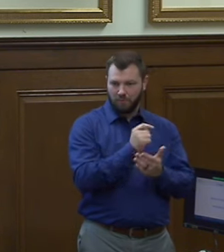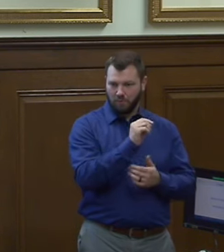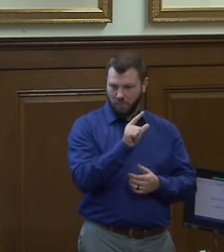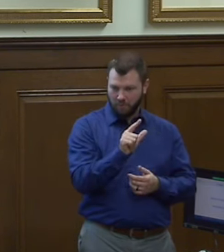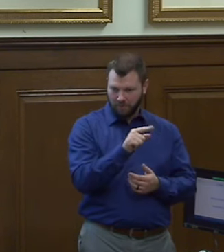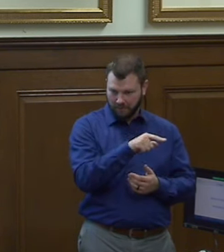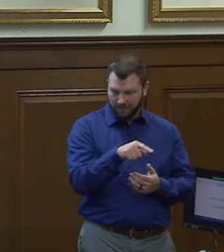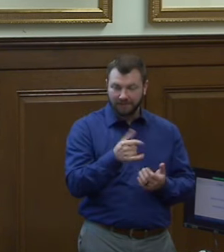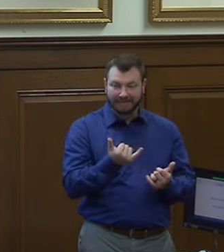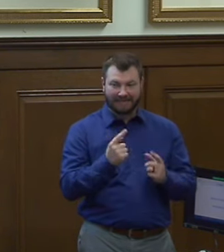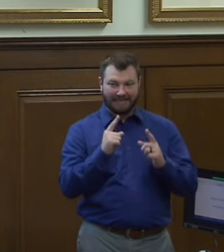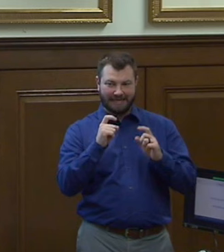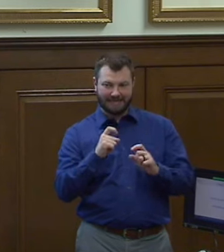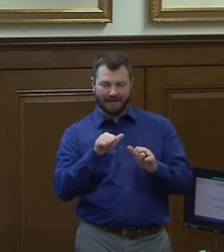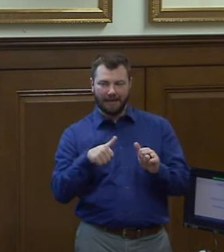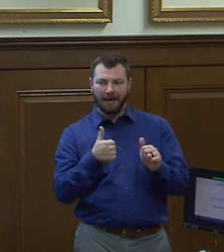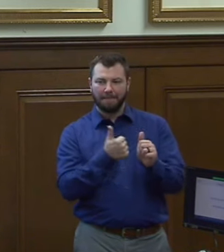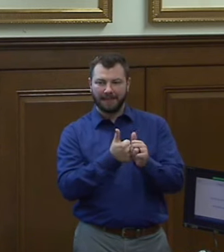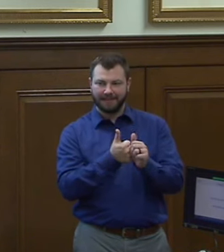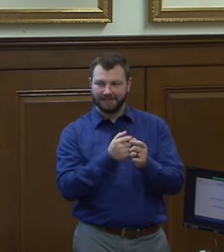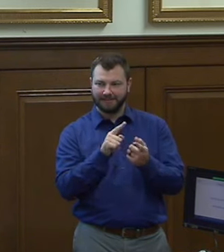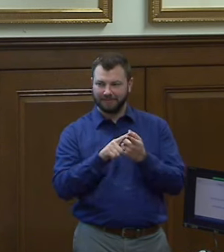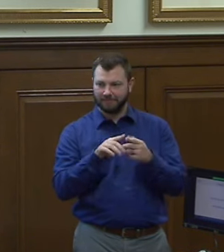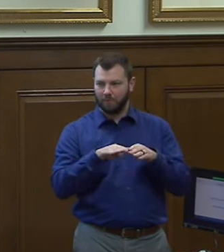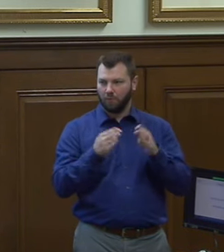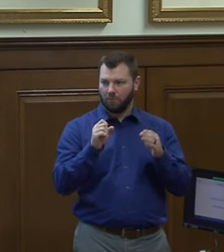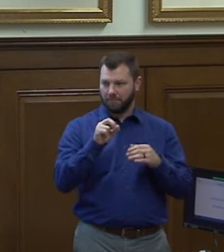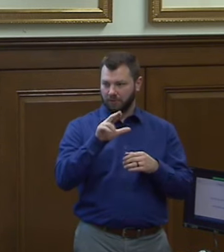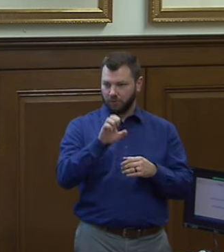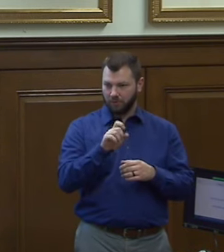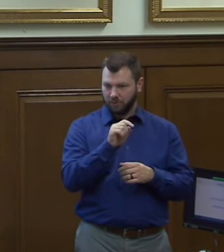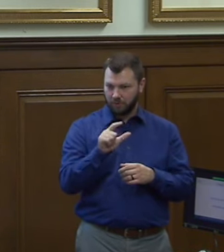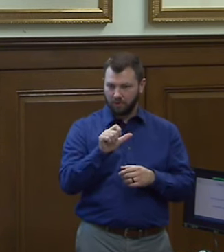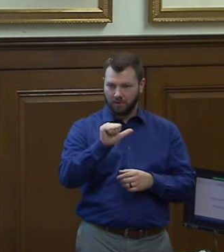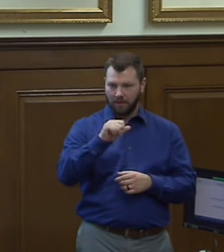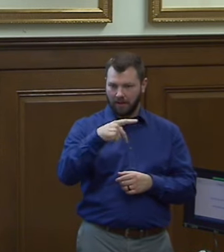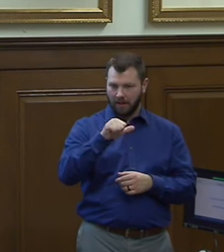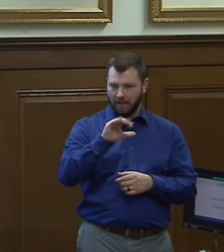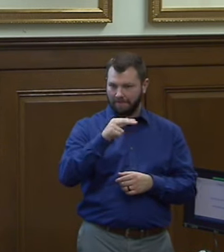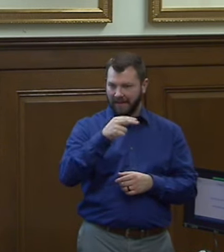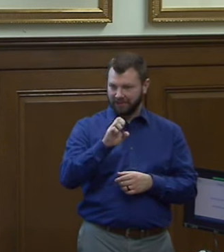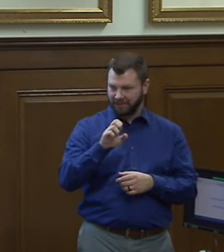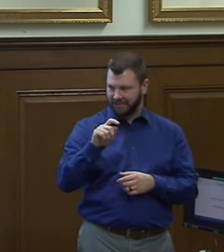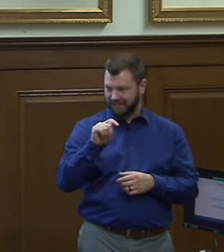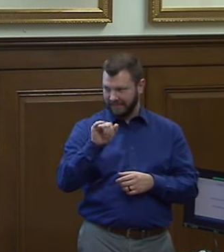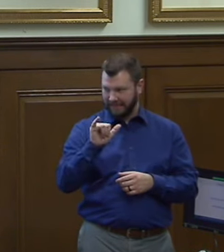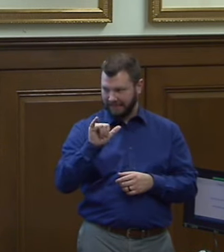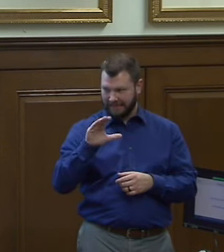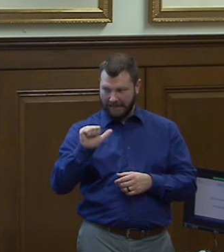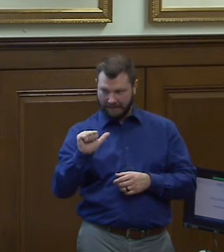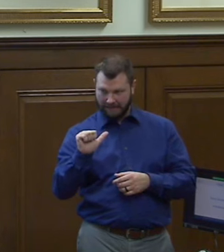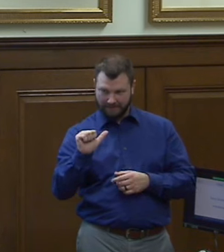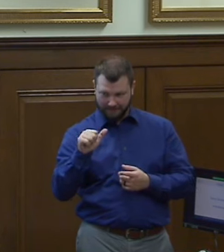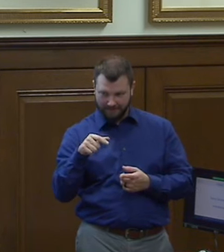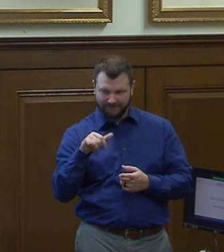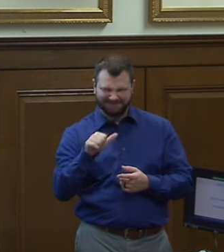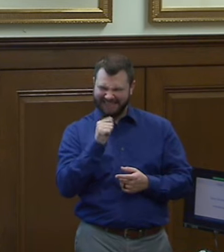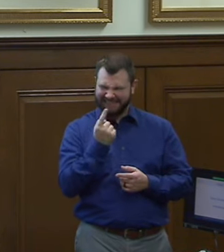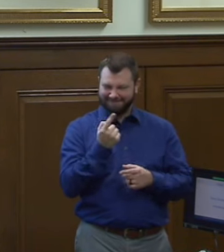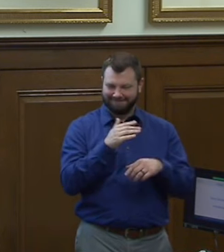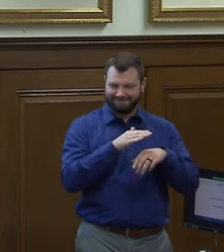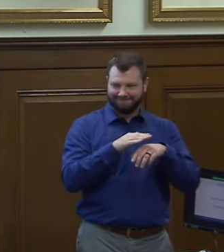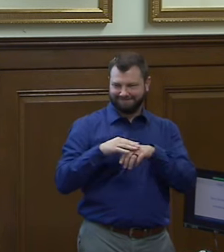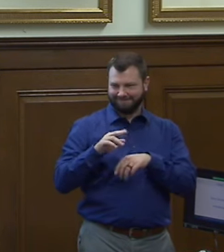currently testing updates to the open source tool apache tika and apache tika is not something on the u.s